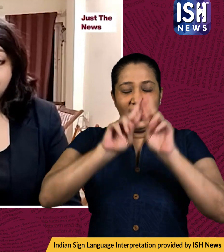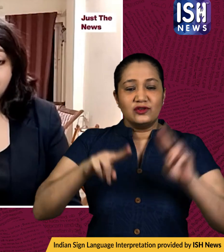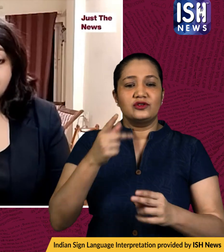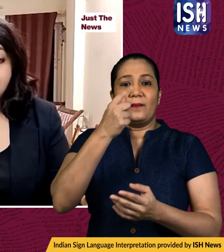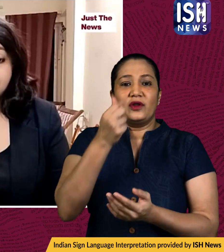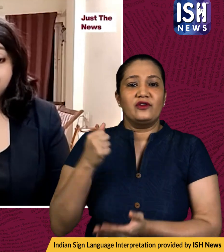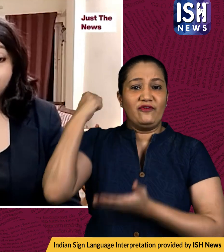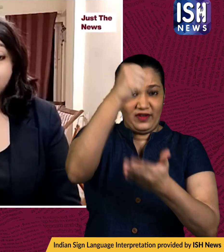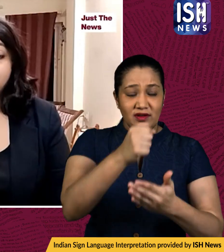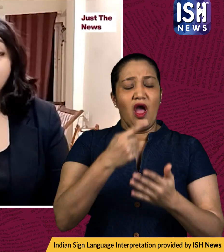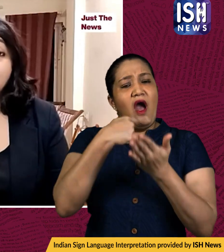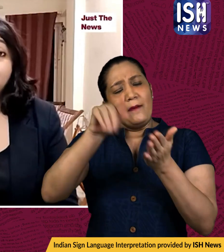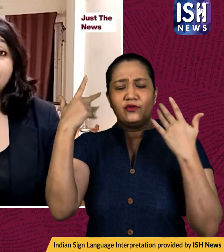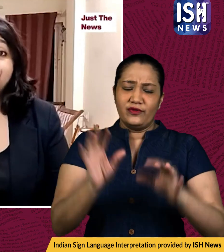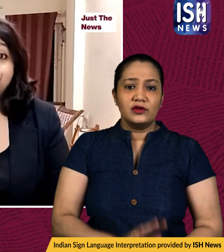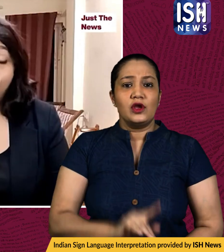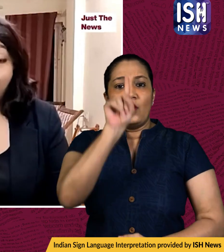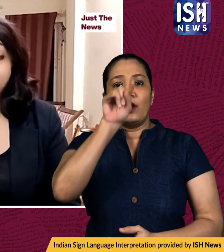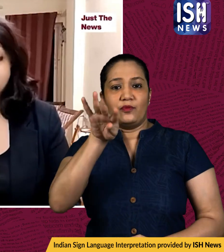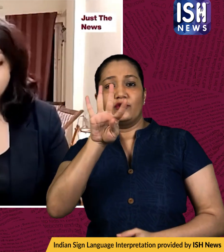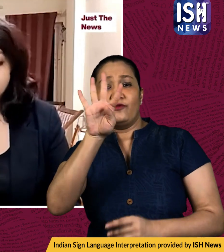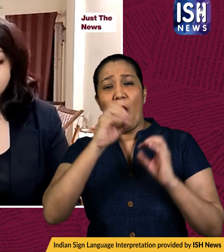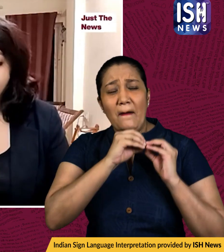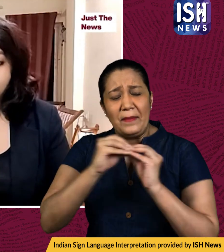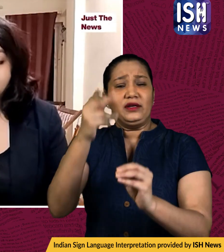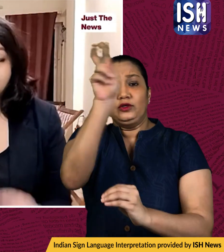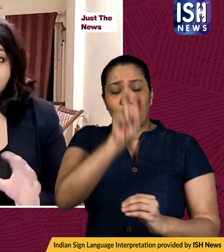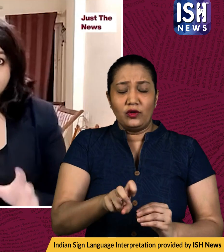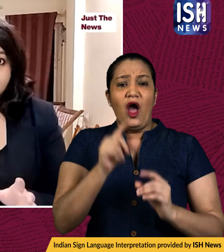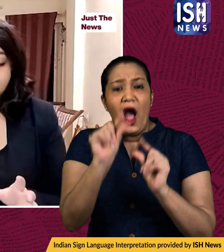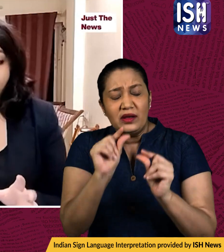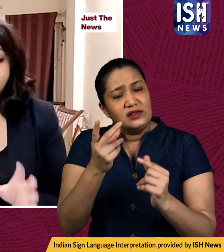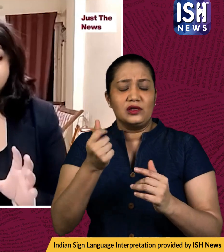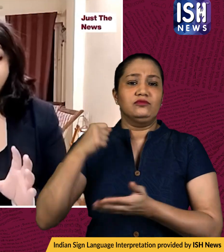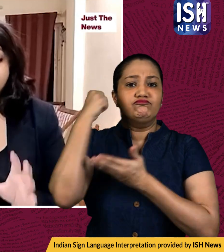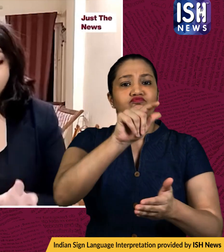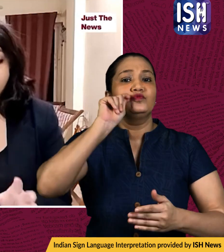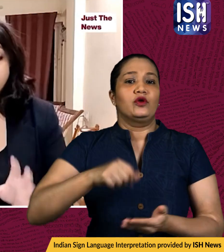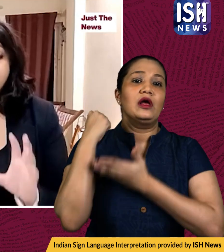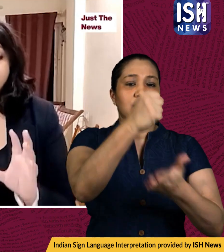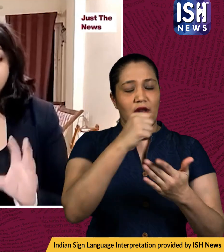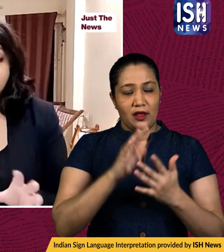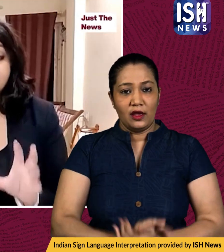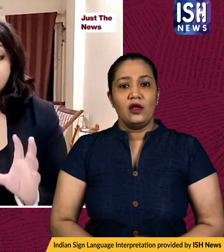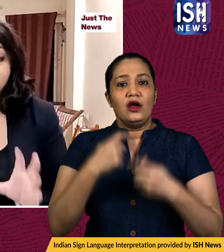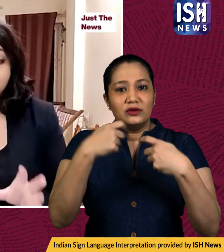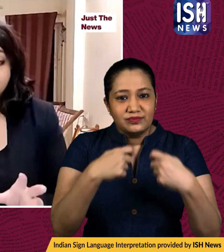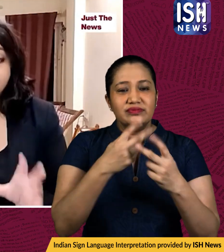fund has approved 1.4 billion dollar in emergency support for ukraine to finance expenditures